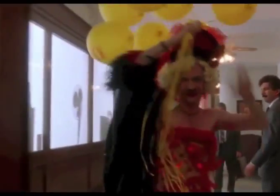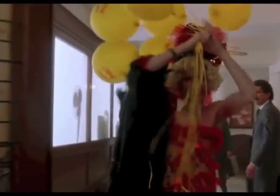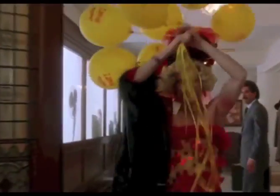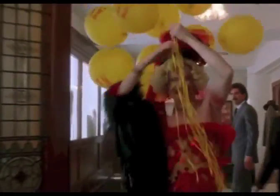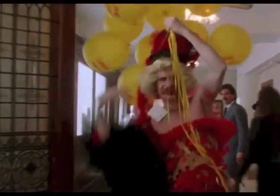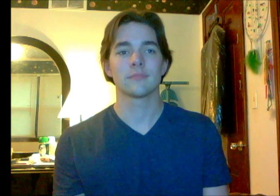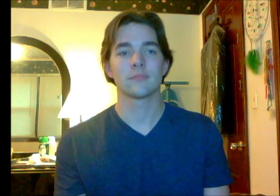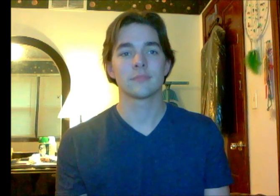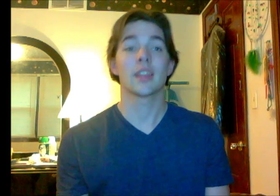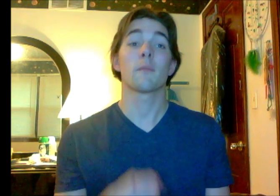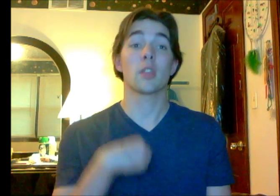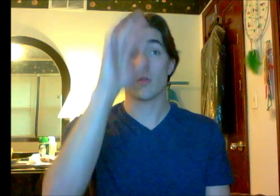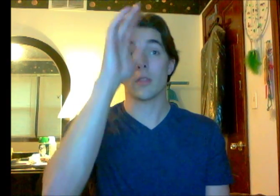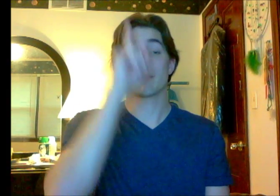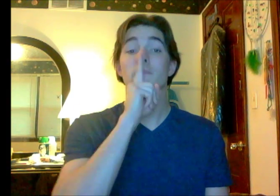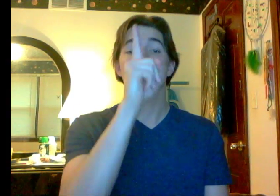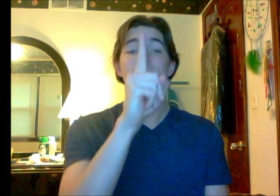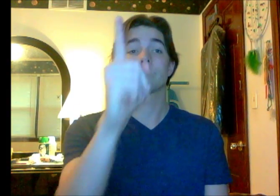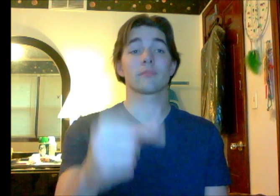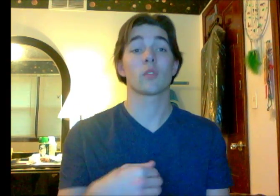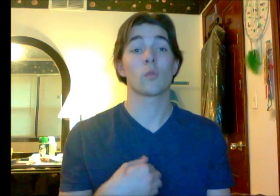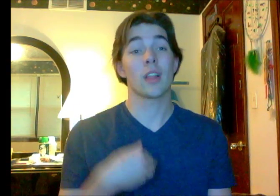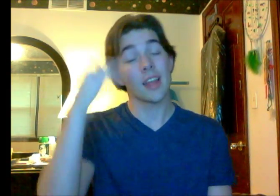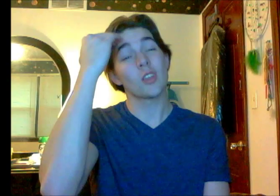When I'm lonely When I'm